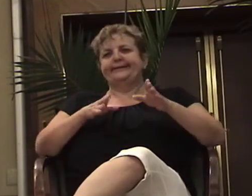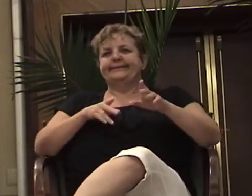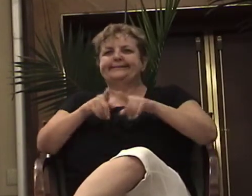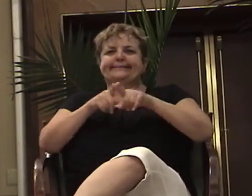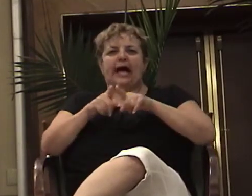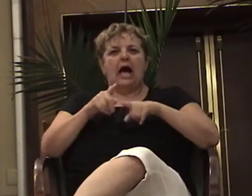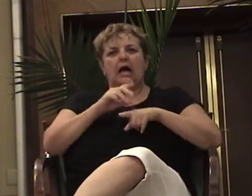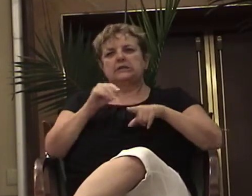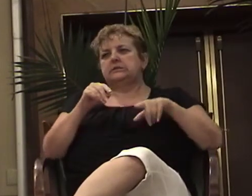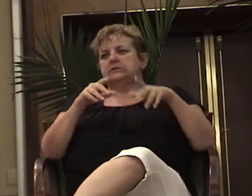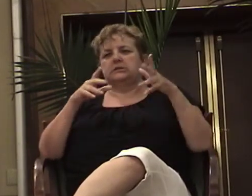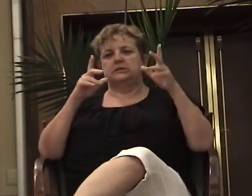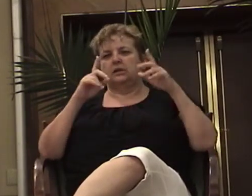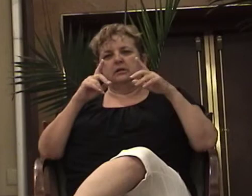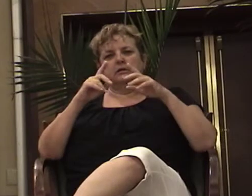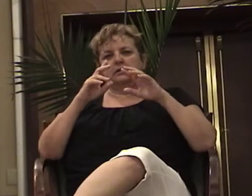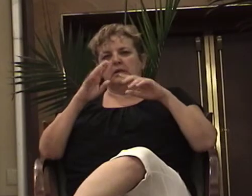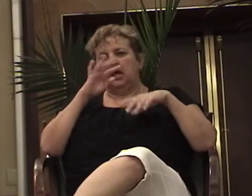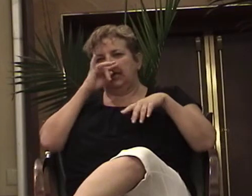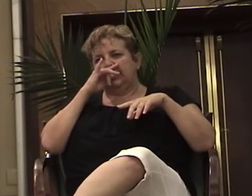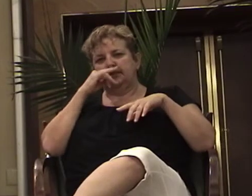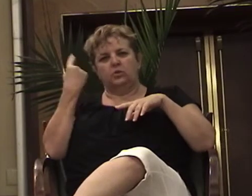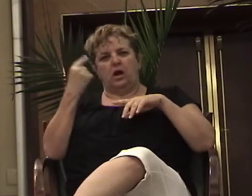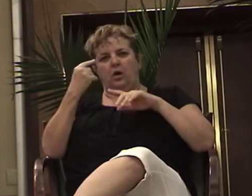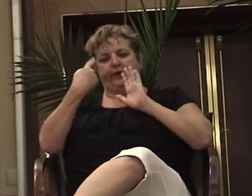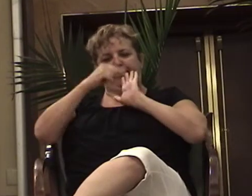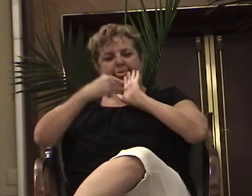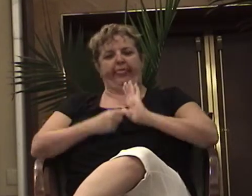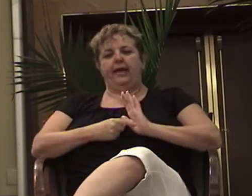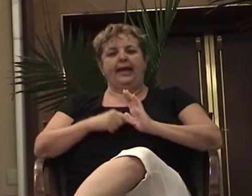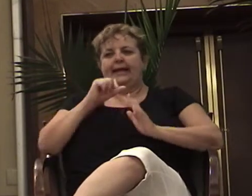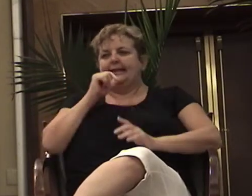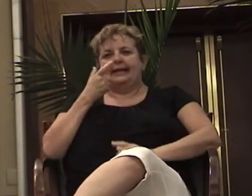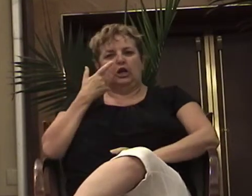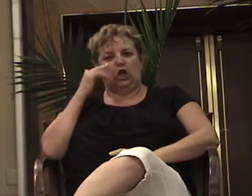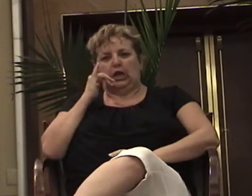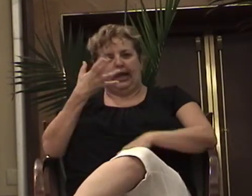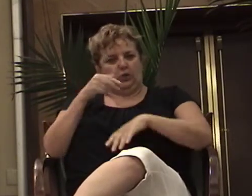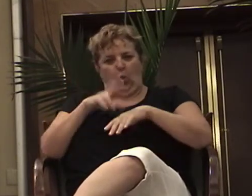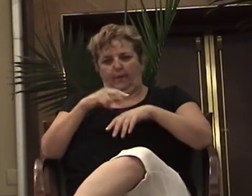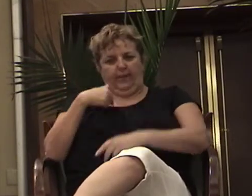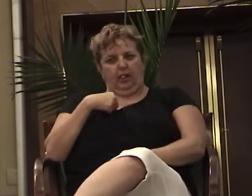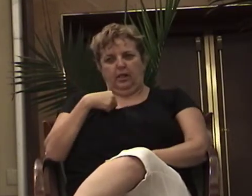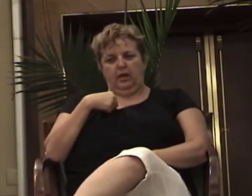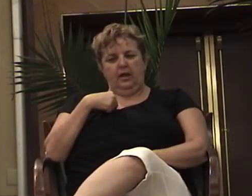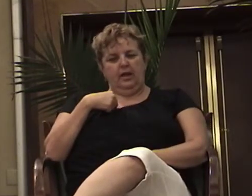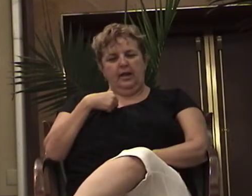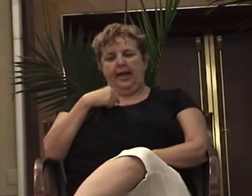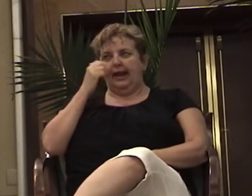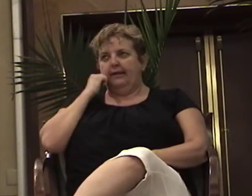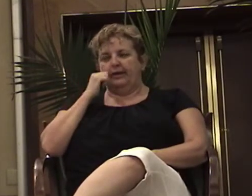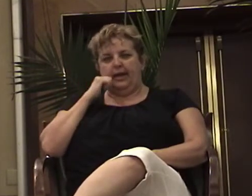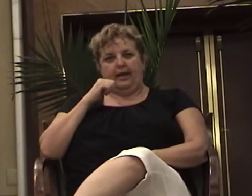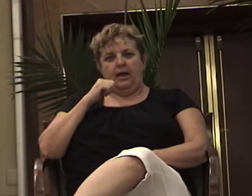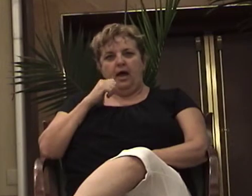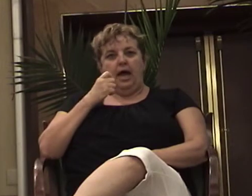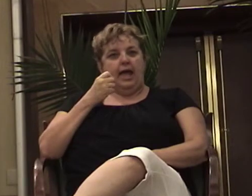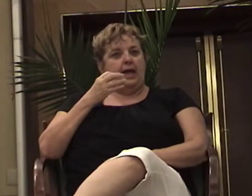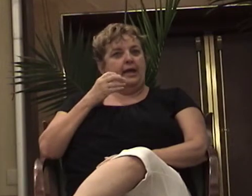on a regular basis. You know what I mean? Because it just didn't look normal. I looked at me every day. I had never in all the people that I had come across in my little short life